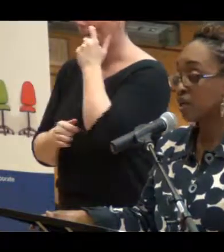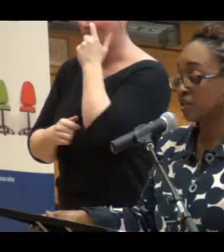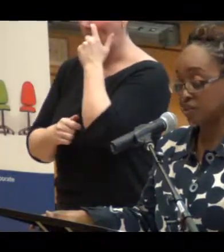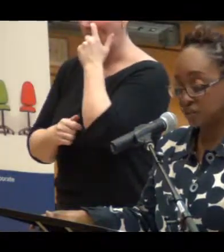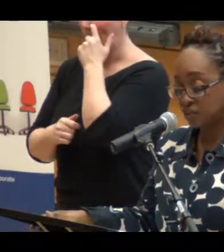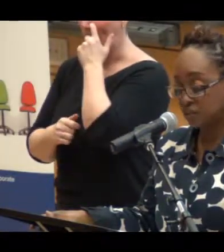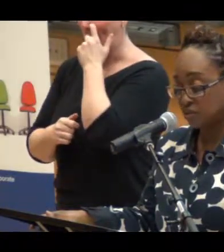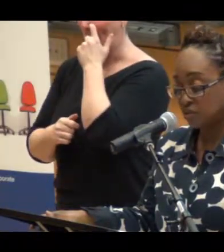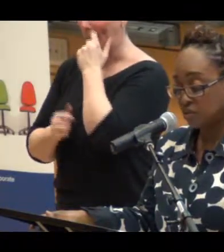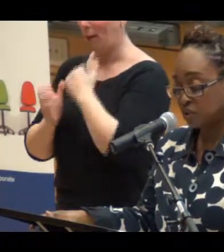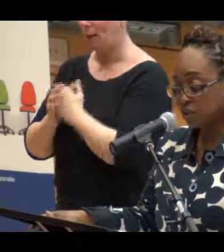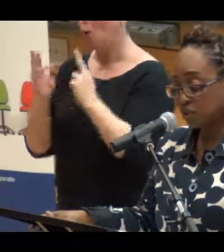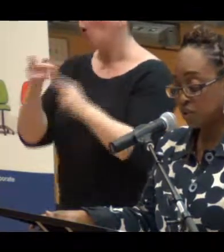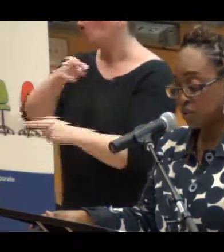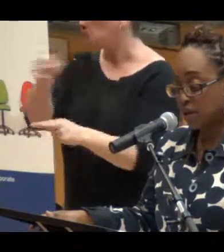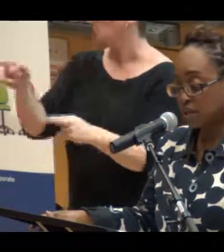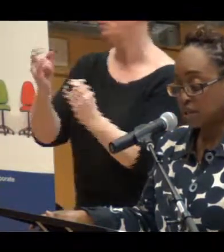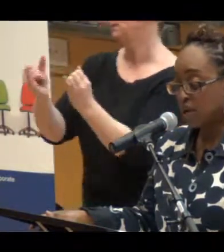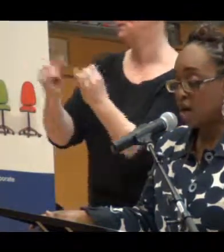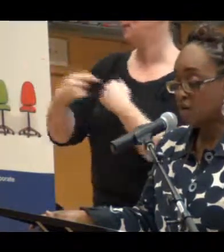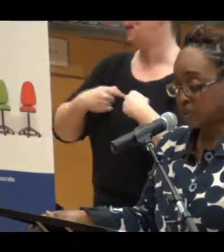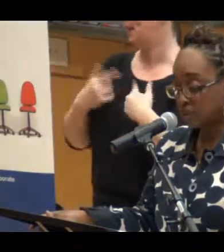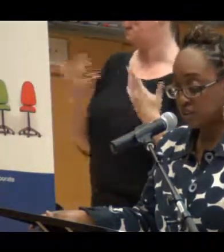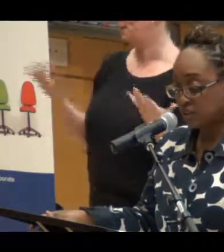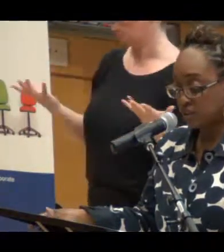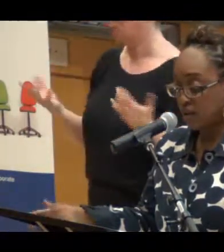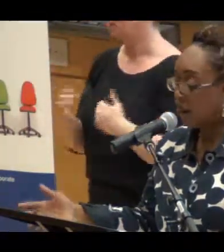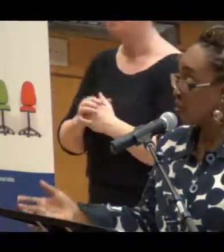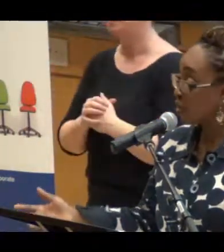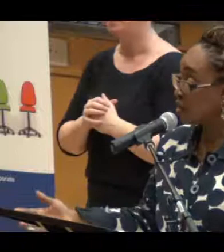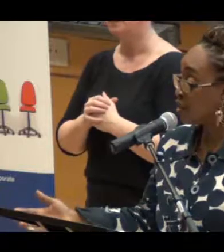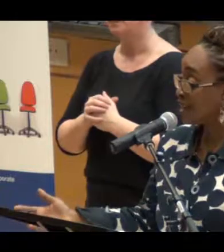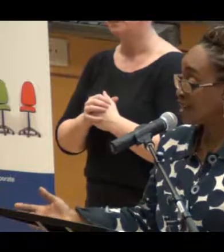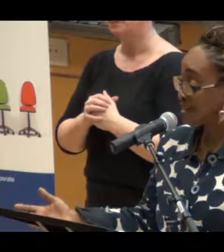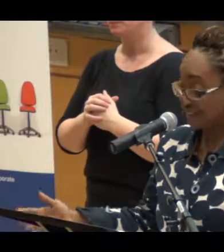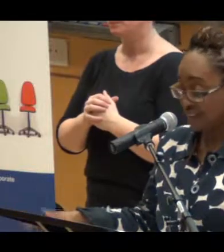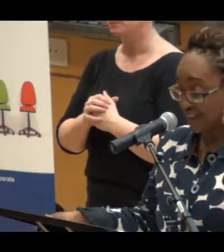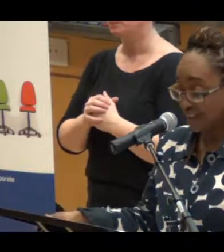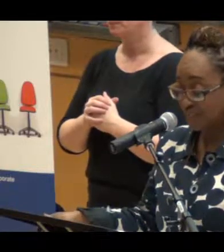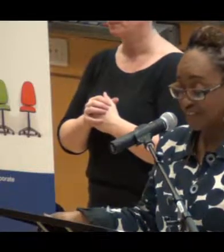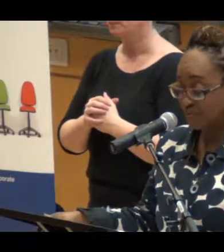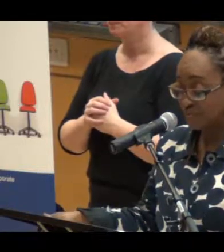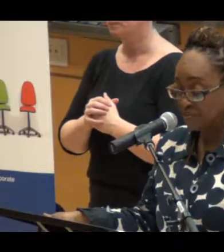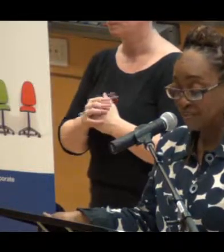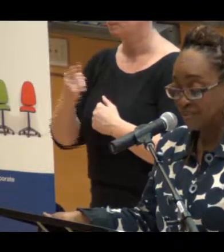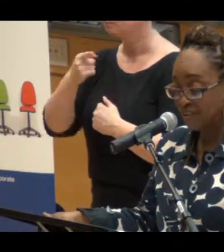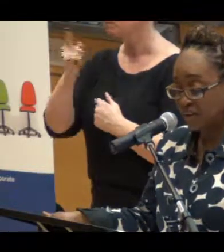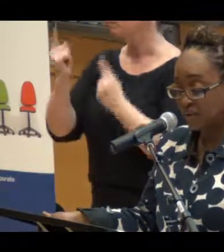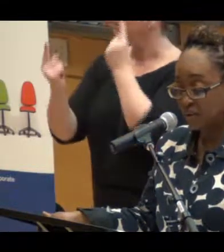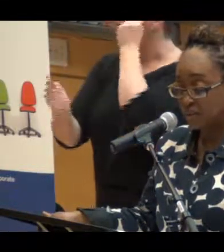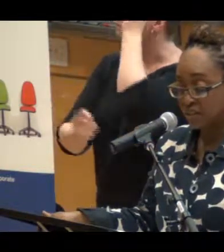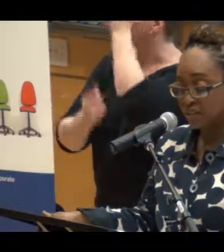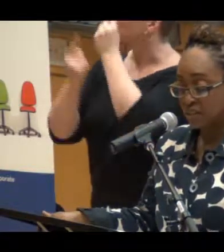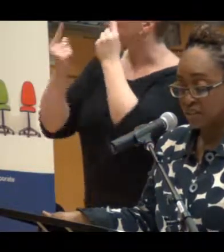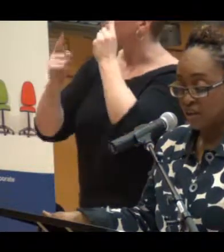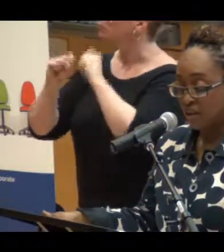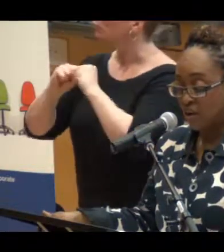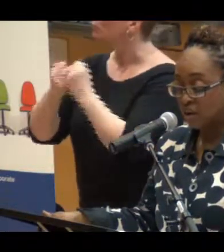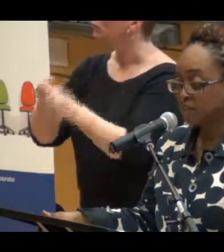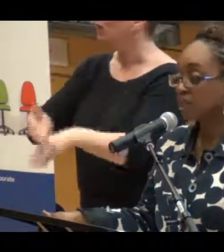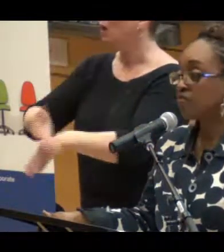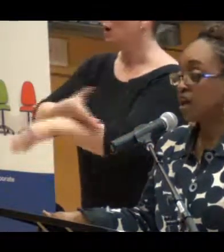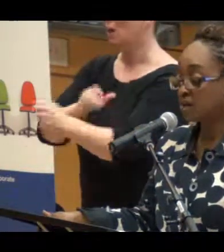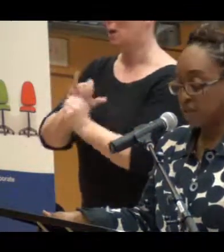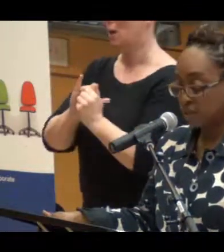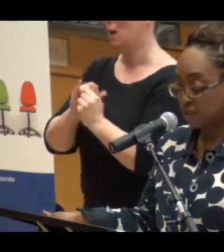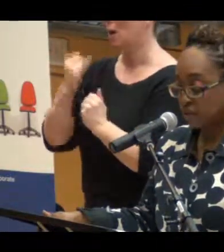same thing I occasionally do, which is wonder about how great a society it would be if everyone in